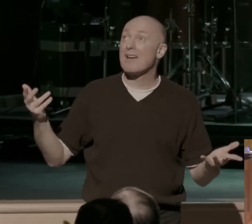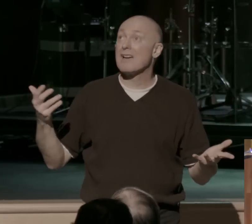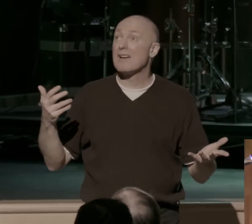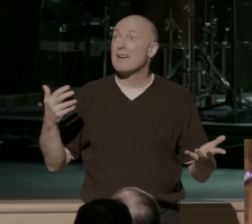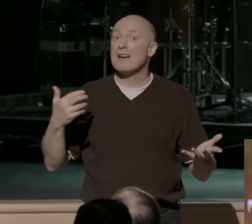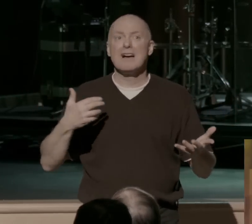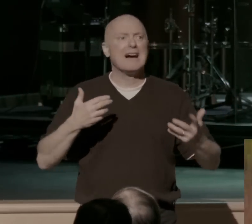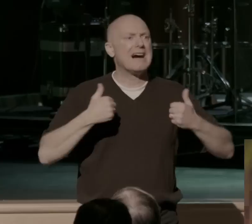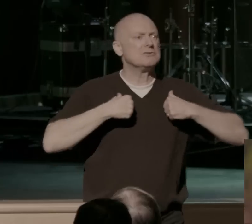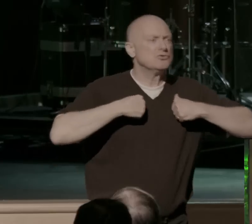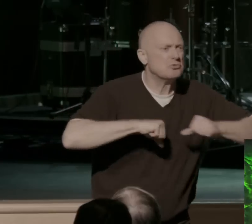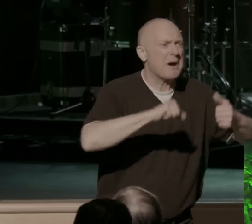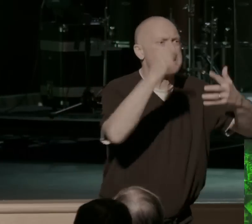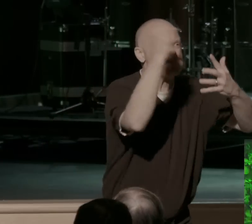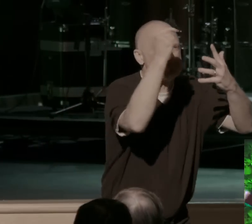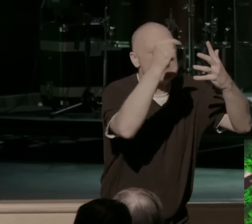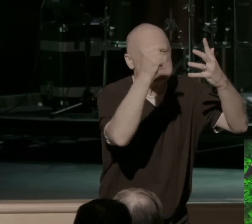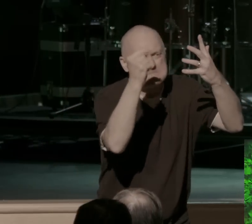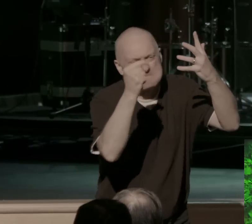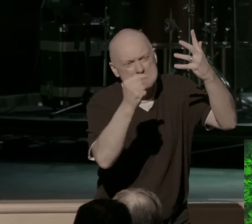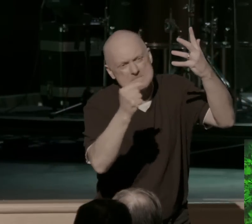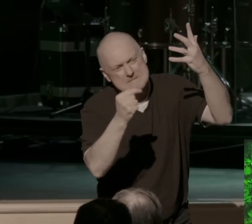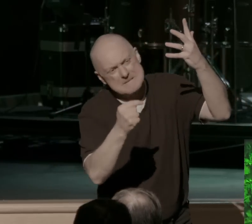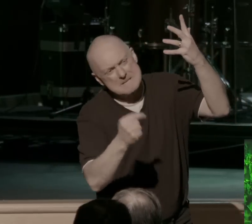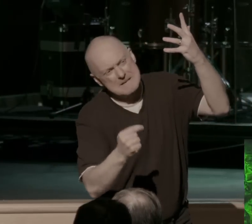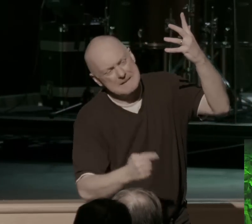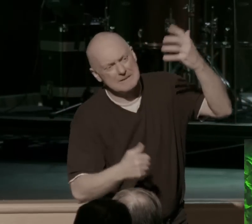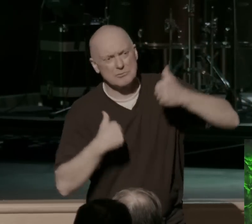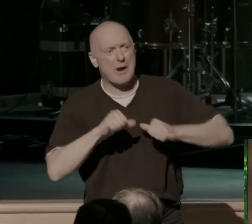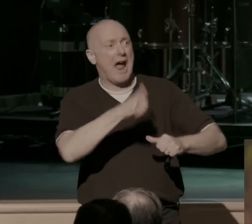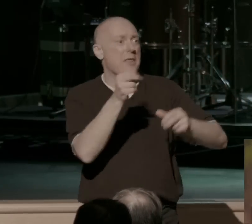other things. I've tried other people, other situations, and they're hopeless.